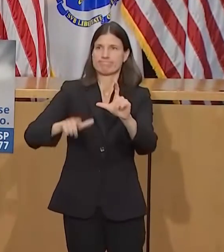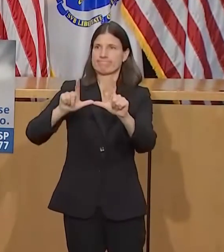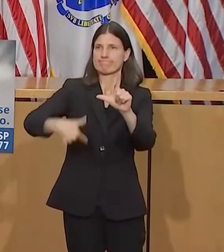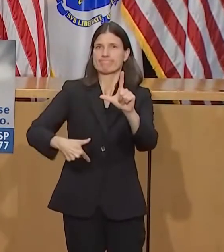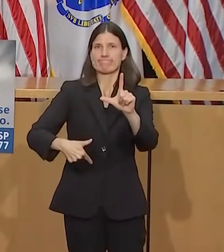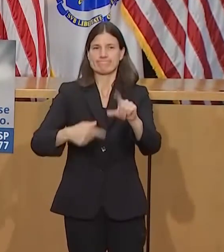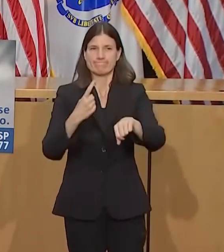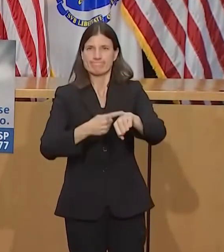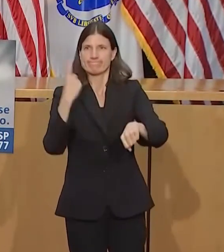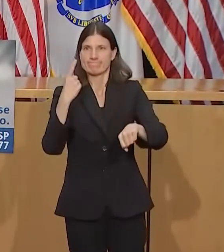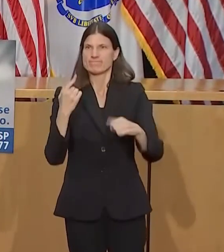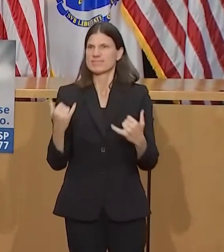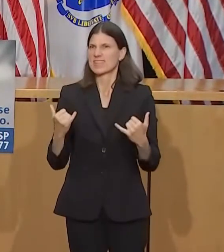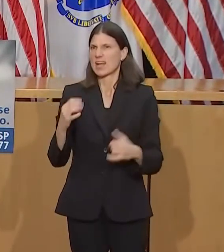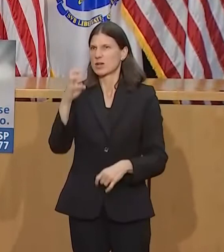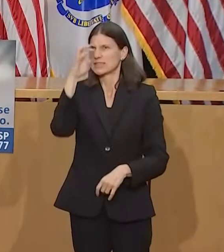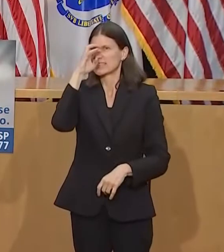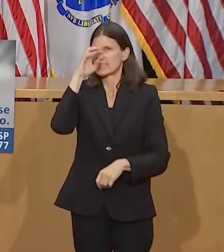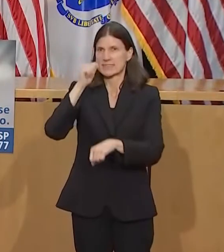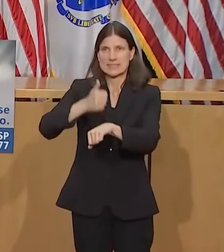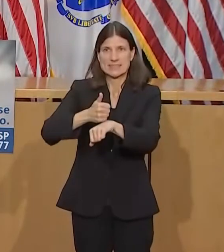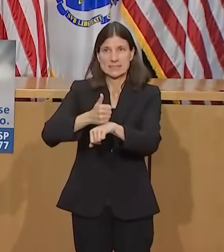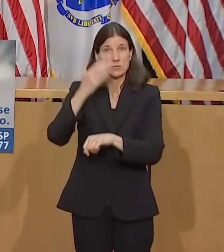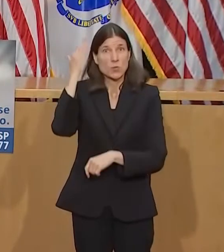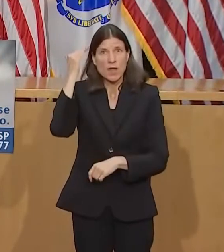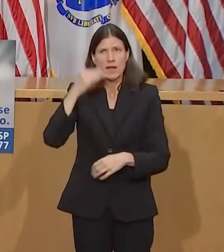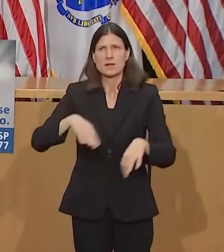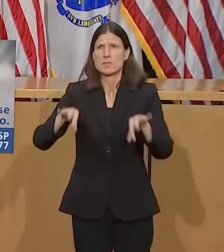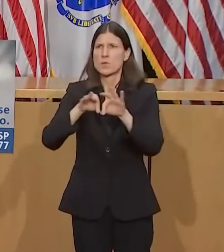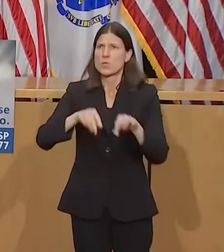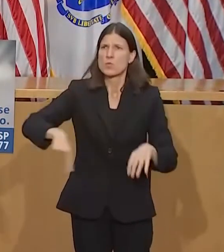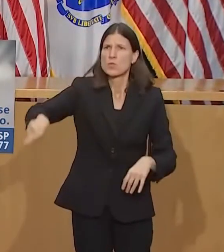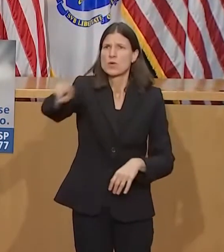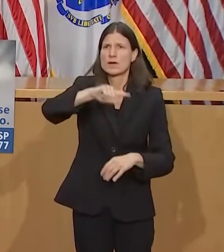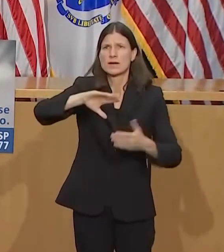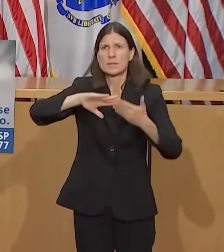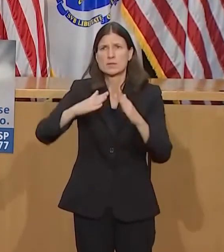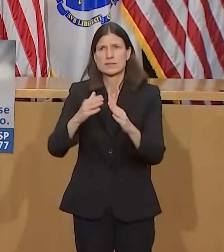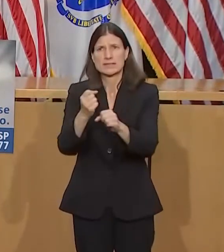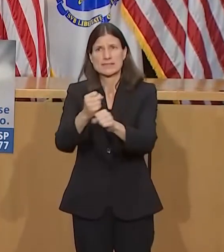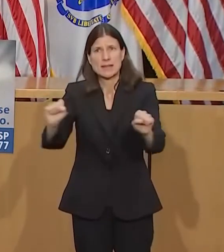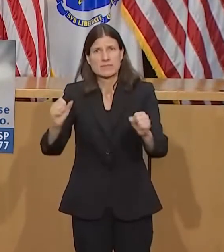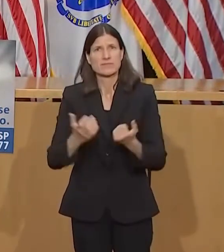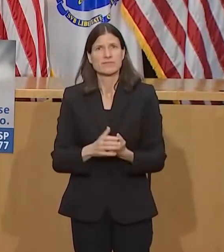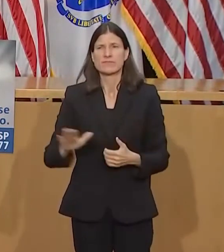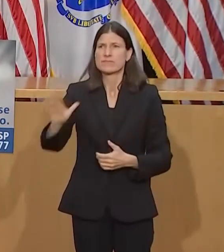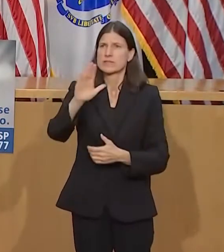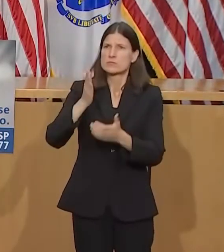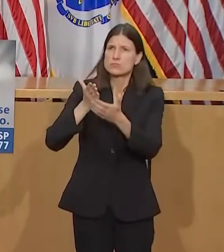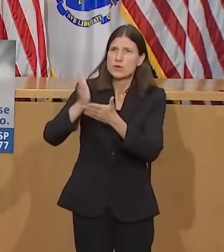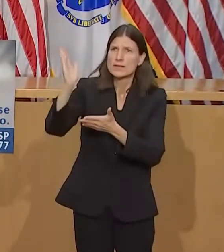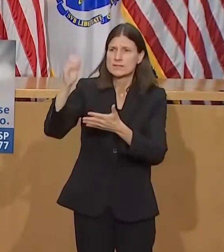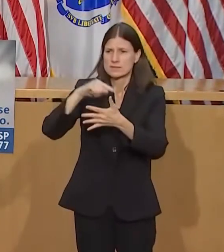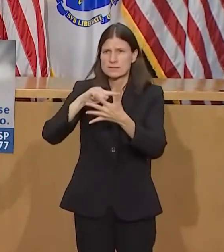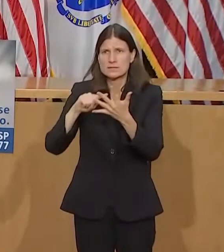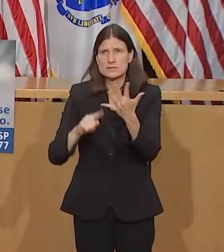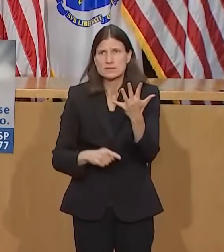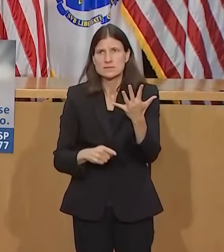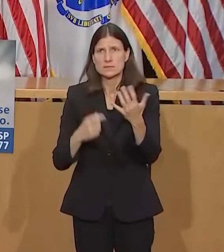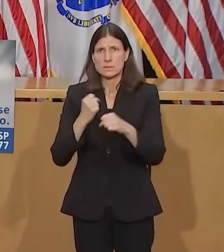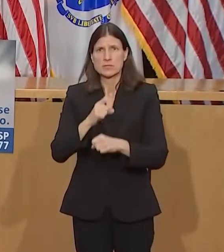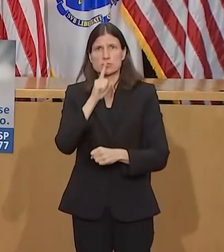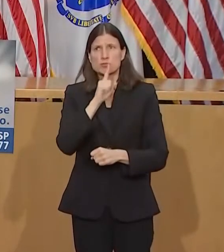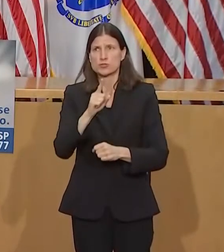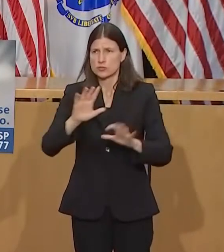community building, collaboration, human rights, and bias. Here in Massachusetts, we currently have a strong, forward-looking approach